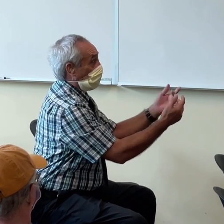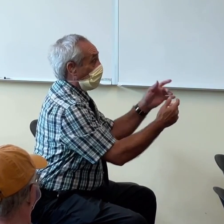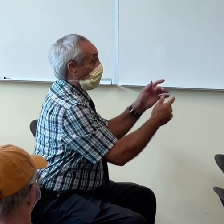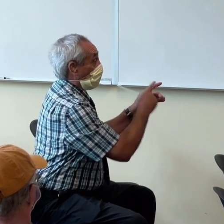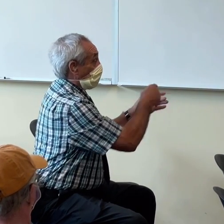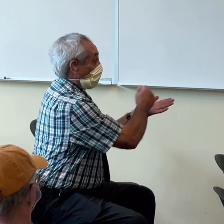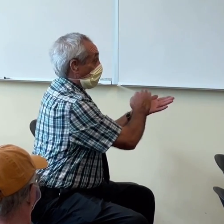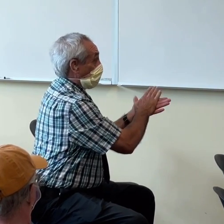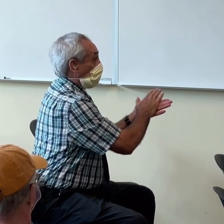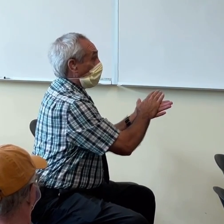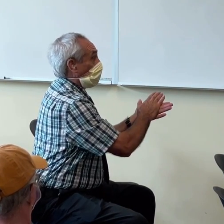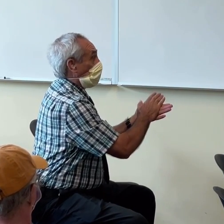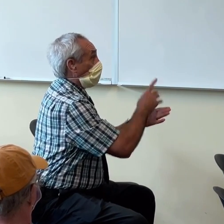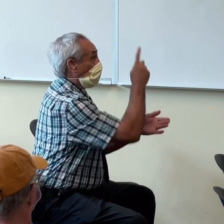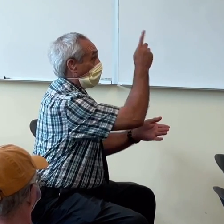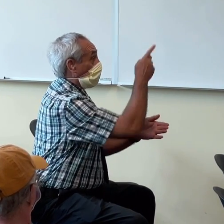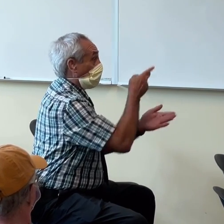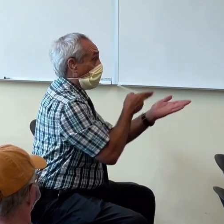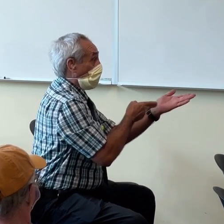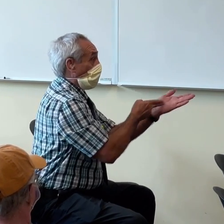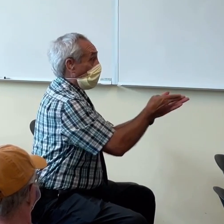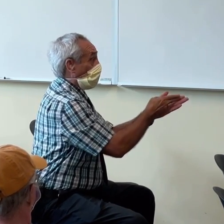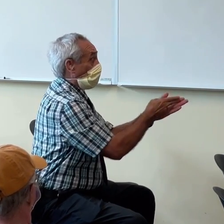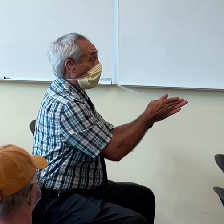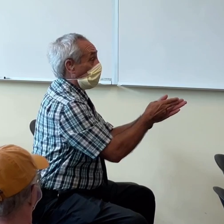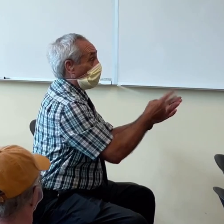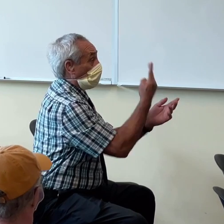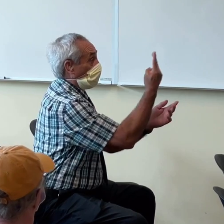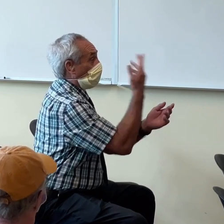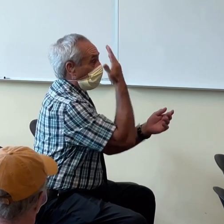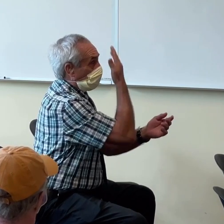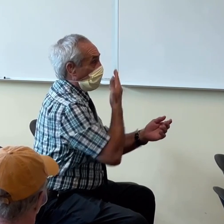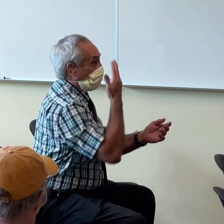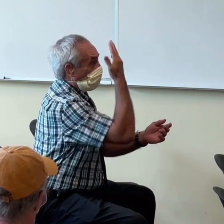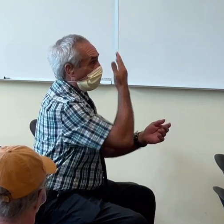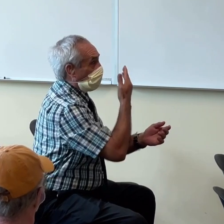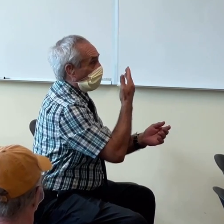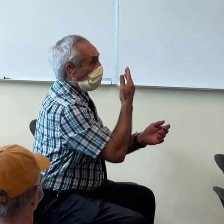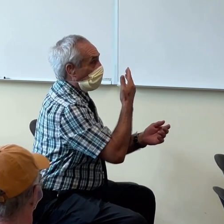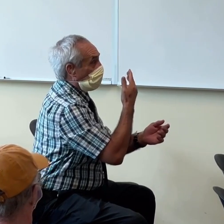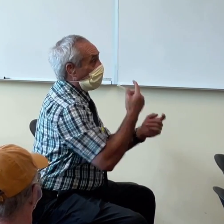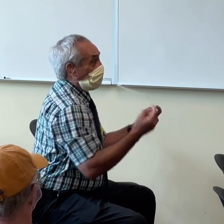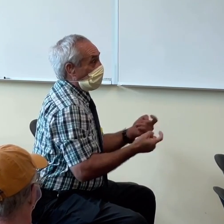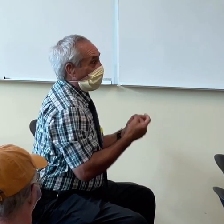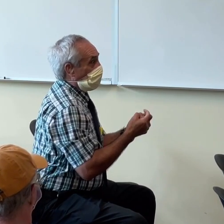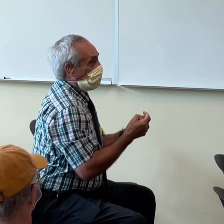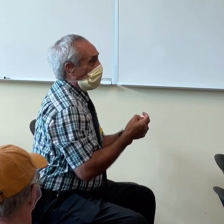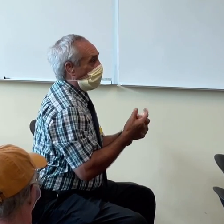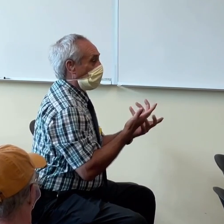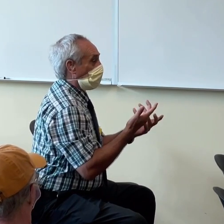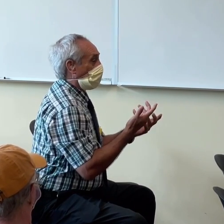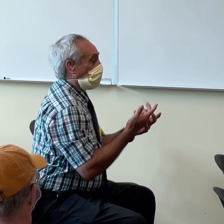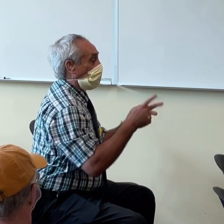holy driven faces inside